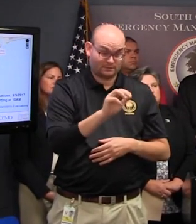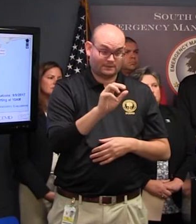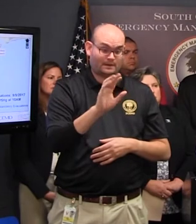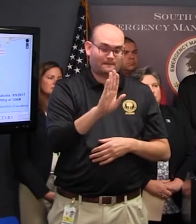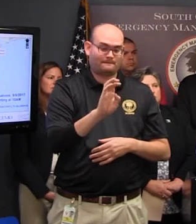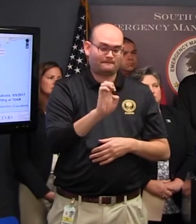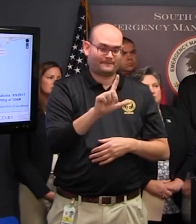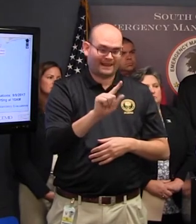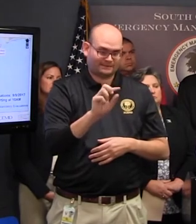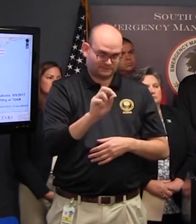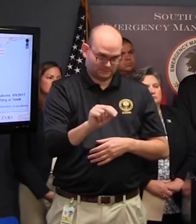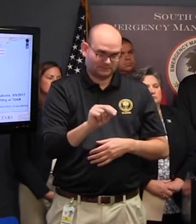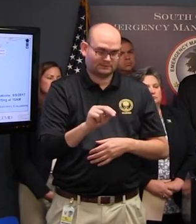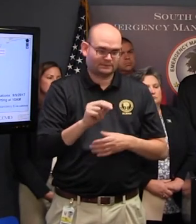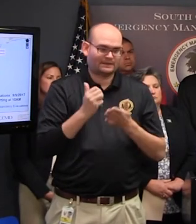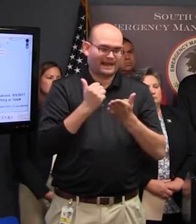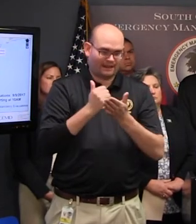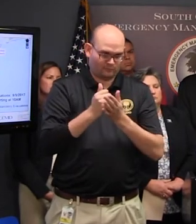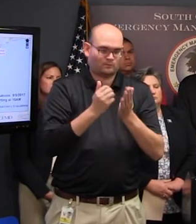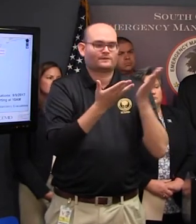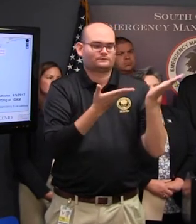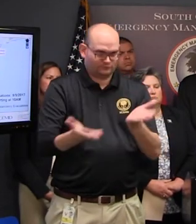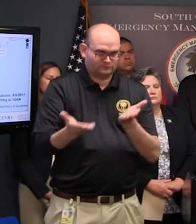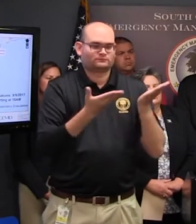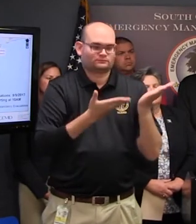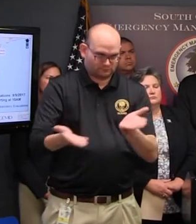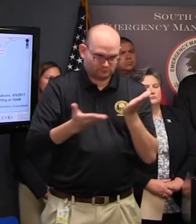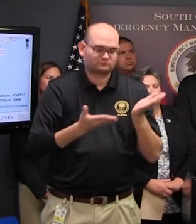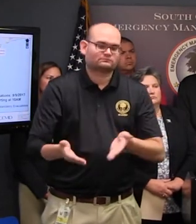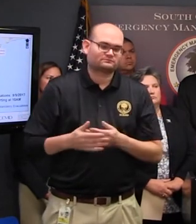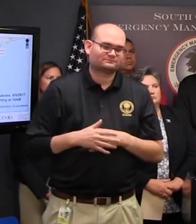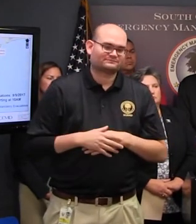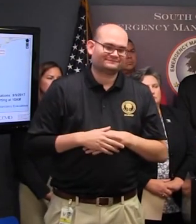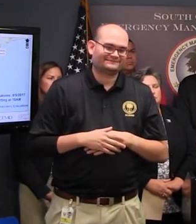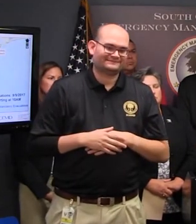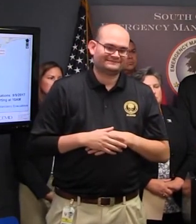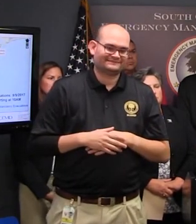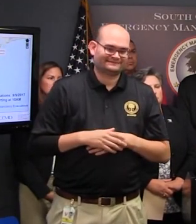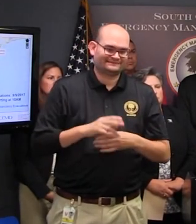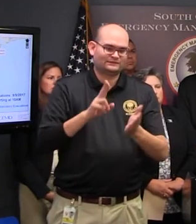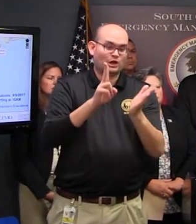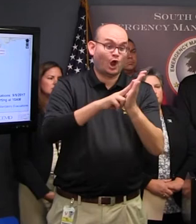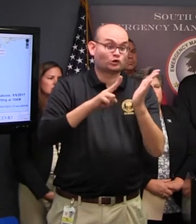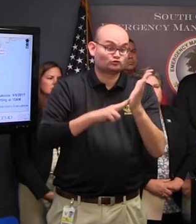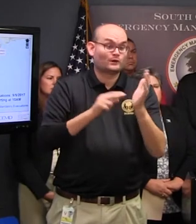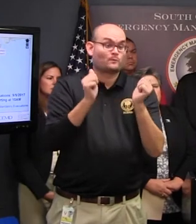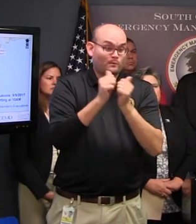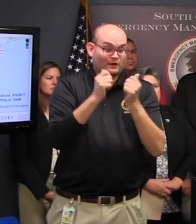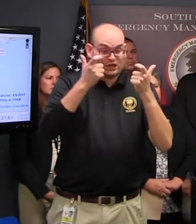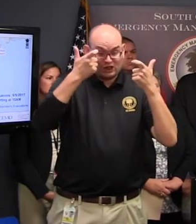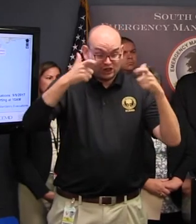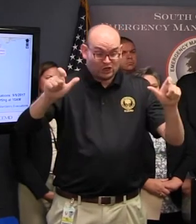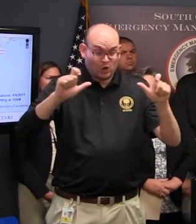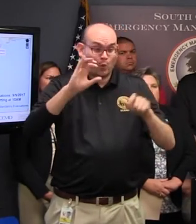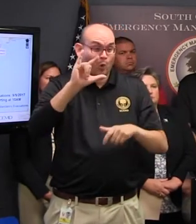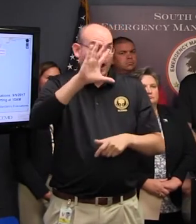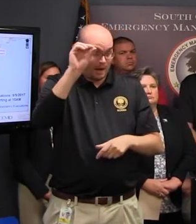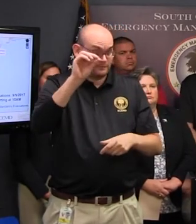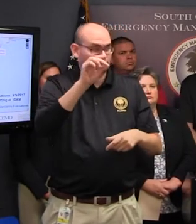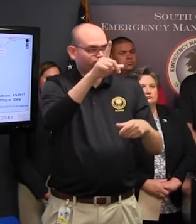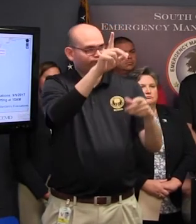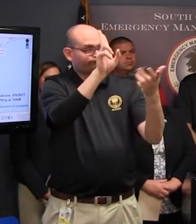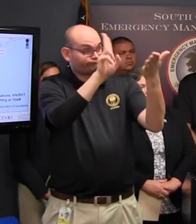have the contracts with the major oil companies and they they're receiving gas on certain times on deliveries